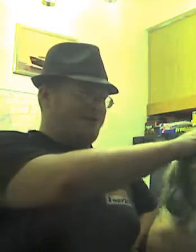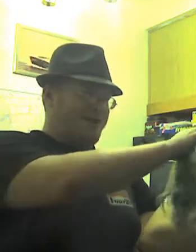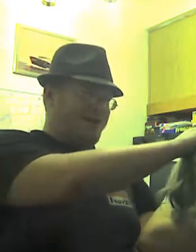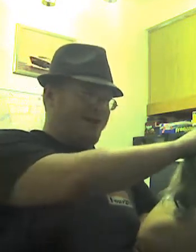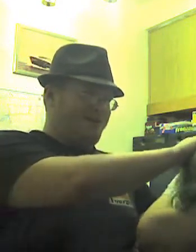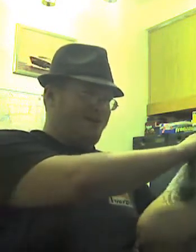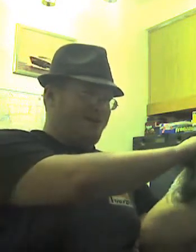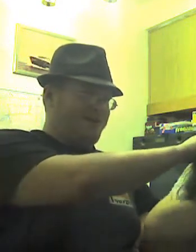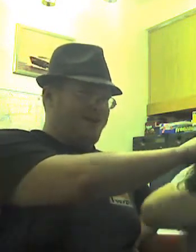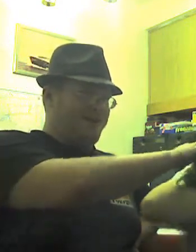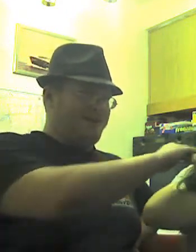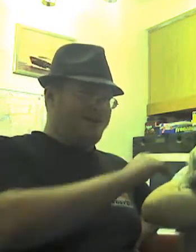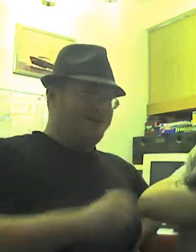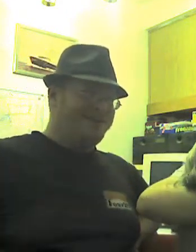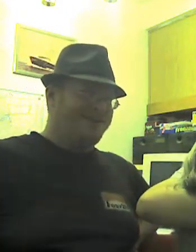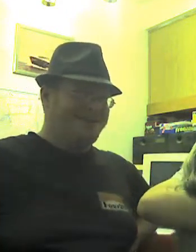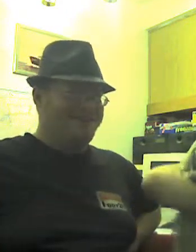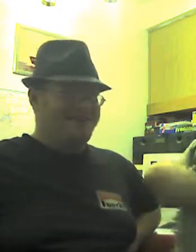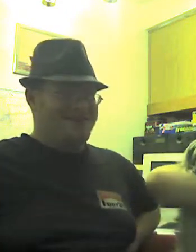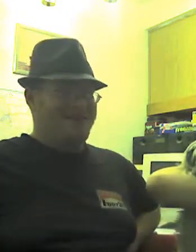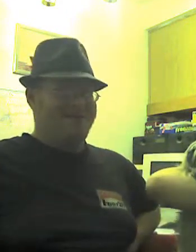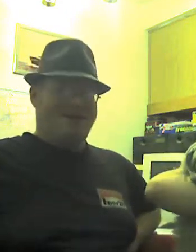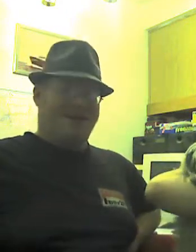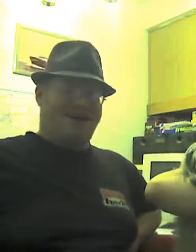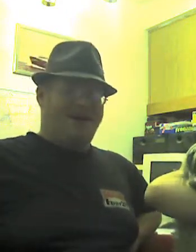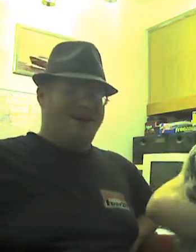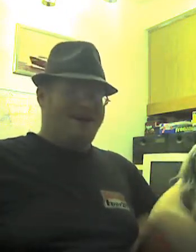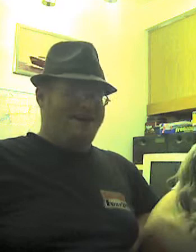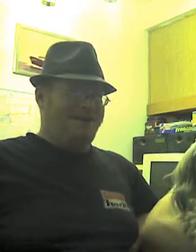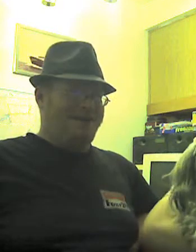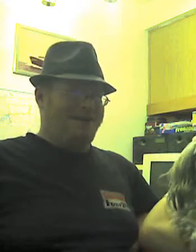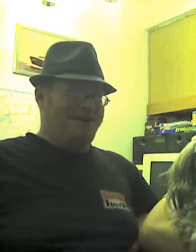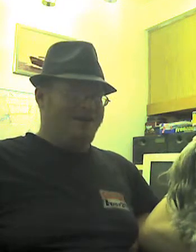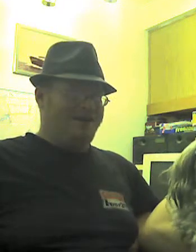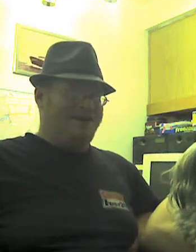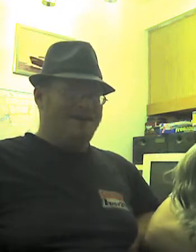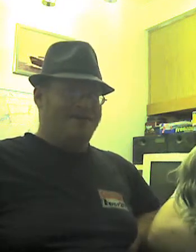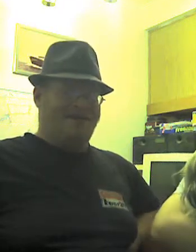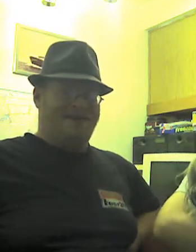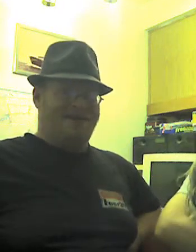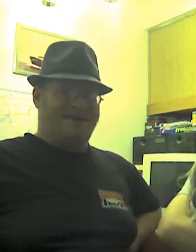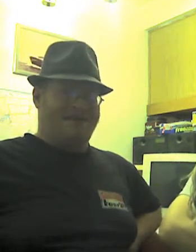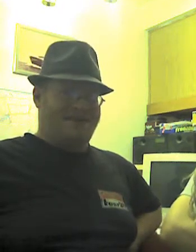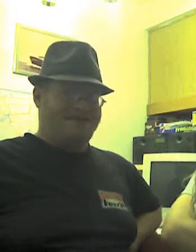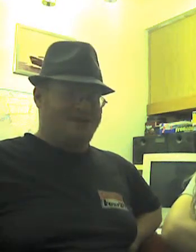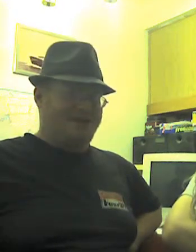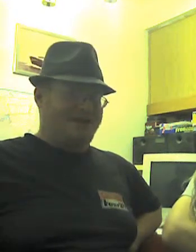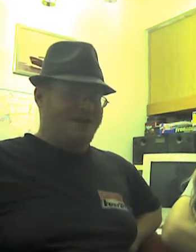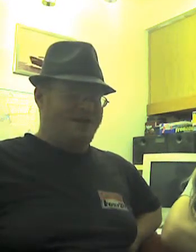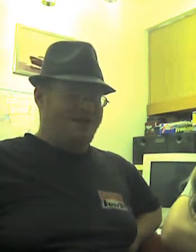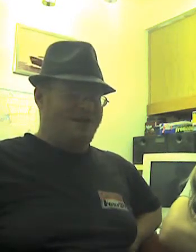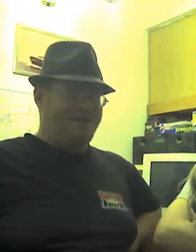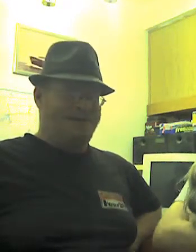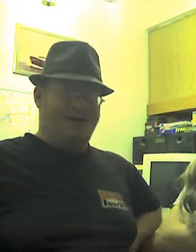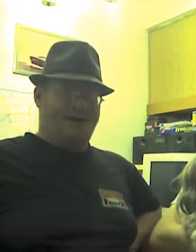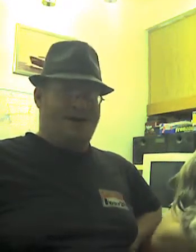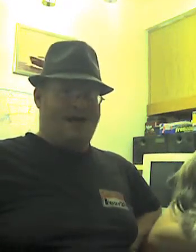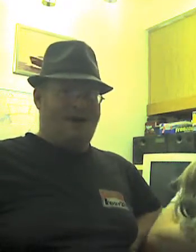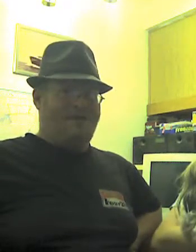book about it. You already live it. So, in the next section here, I have